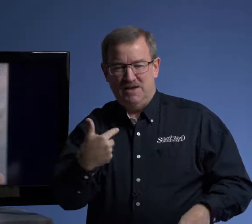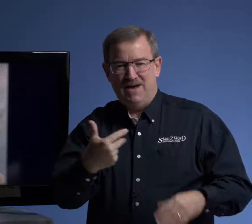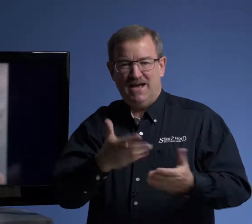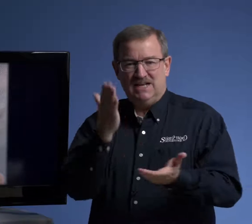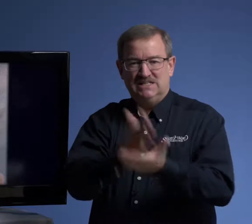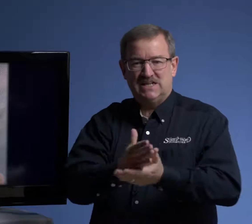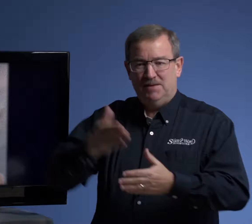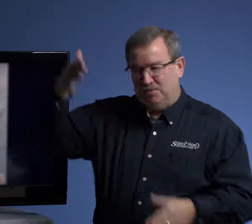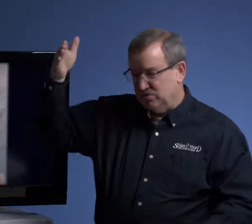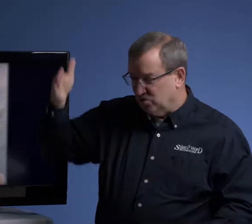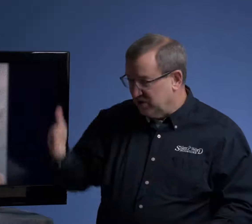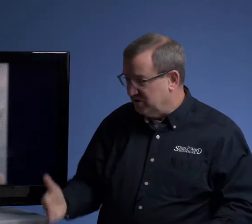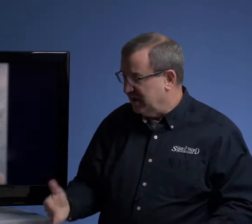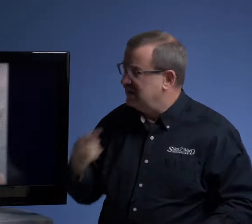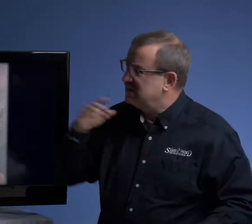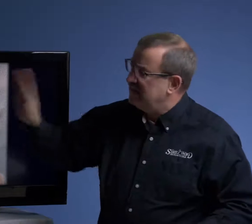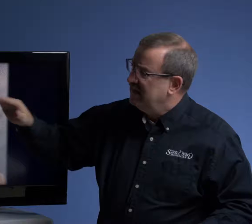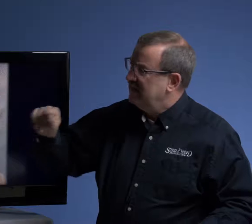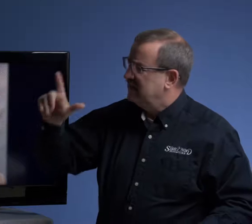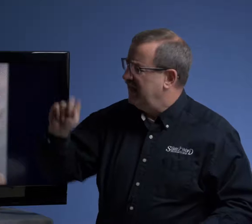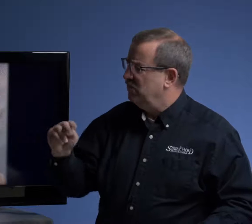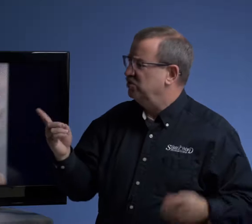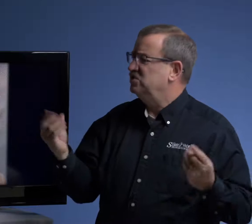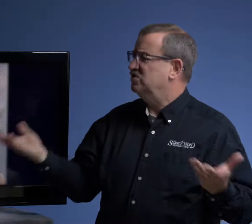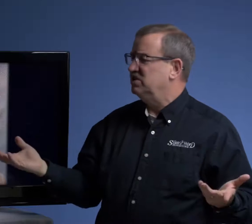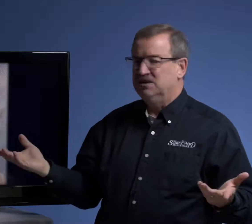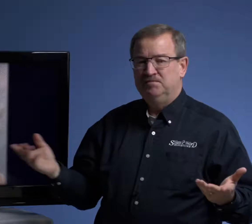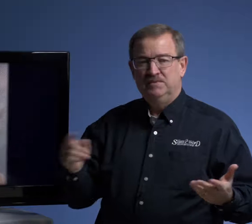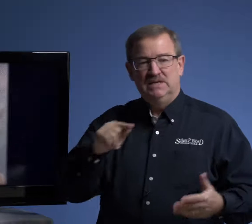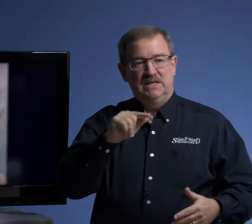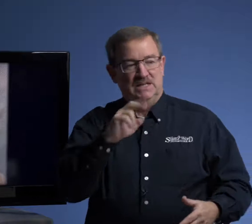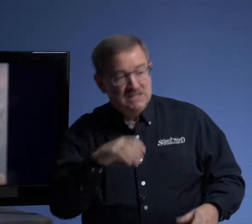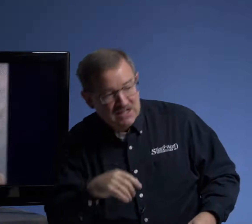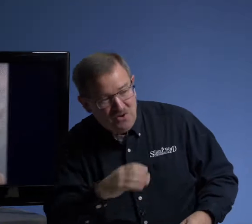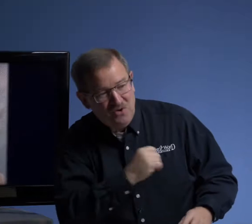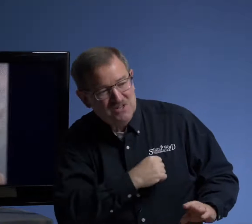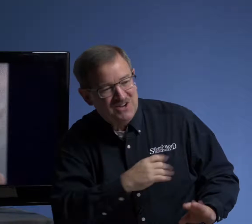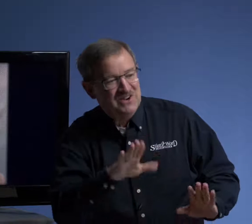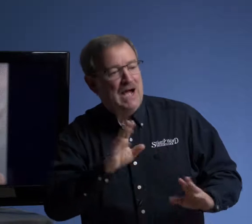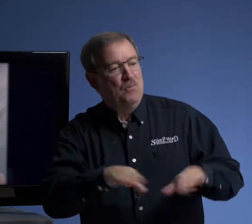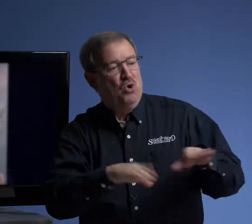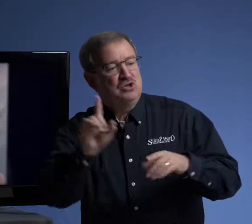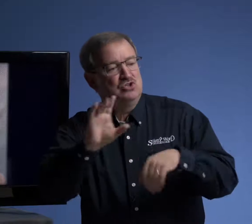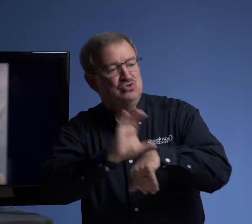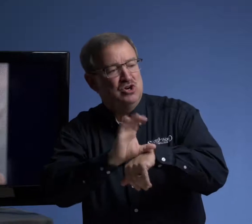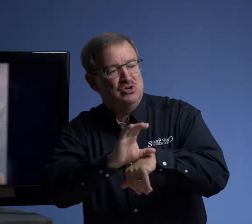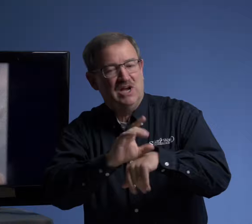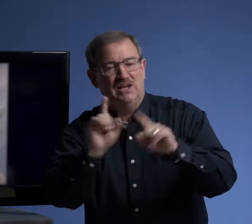came back and he stopped, he put the window down. He said, Glenn, what are you doing? And Glenn said, Oh, sorry, I'm walking to church. I